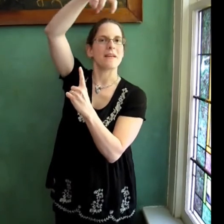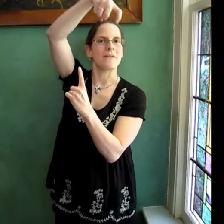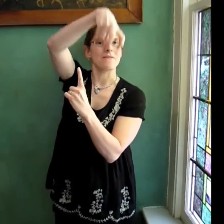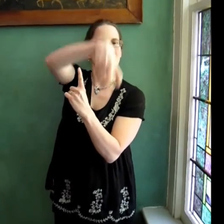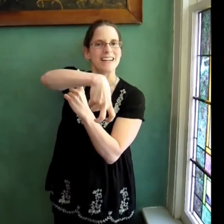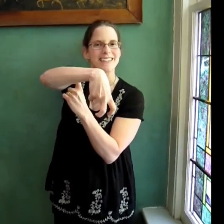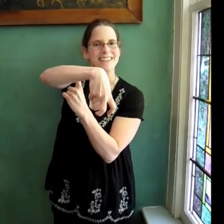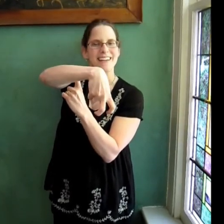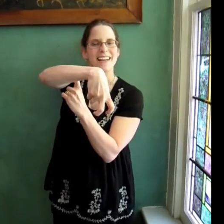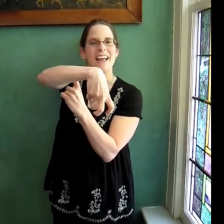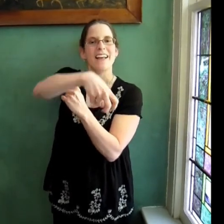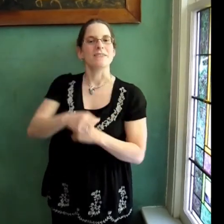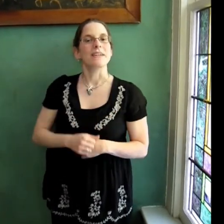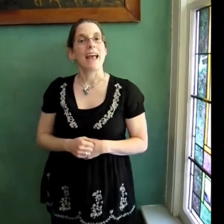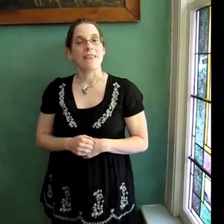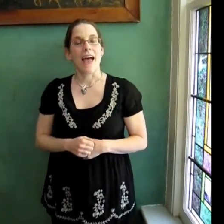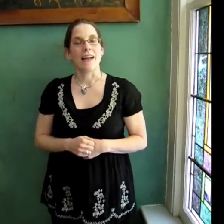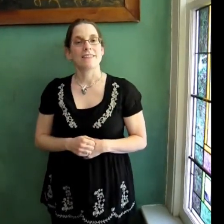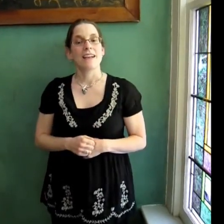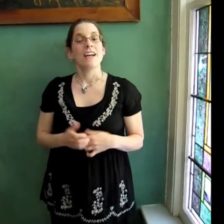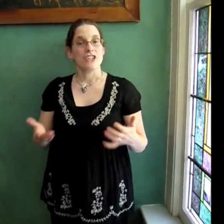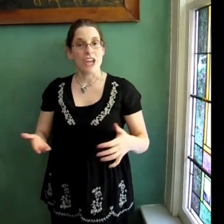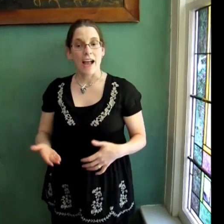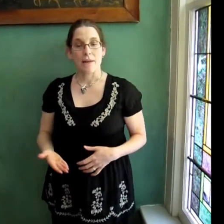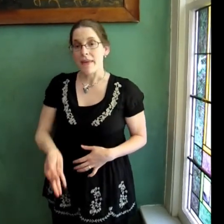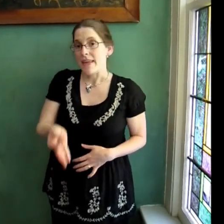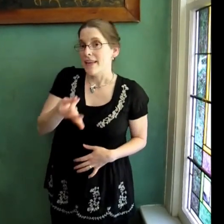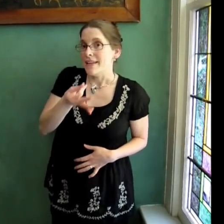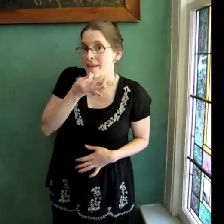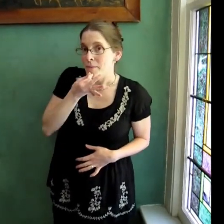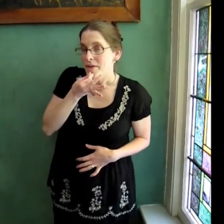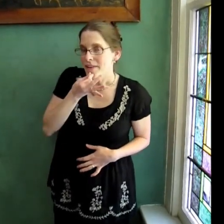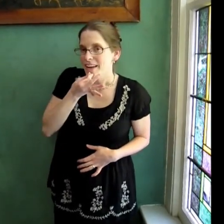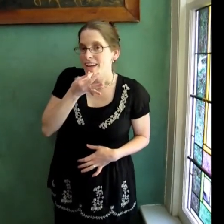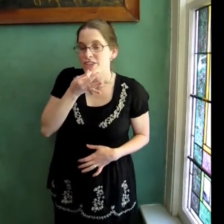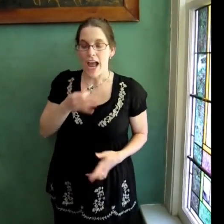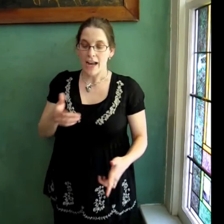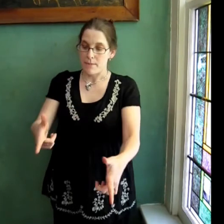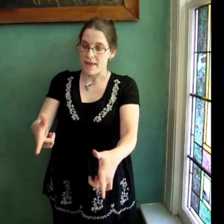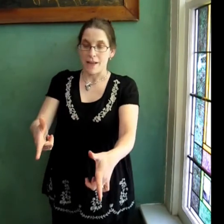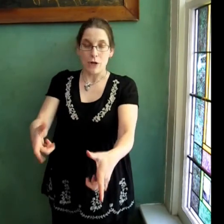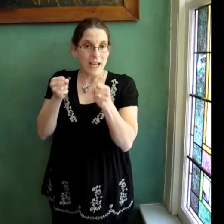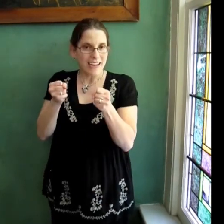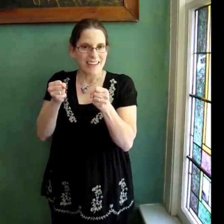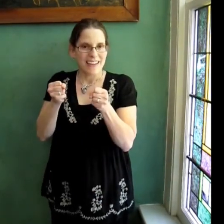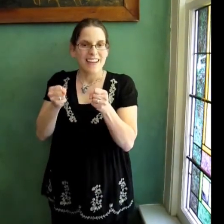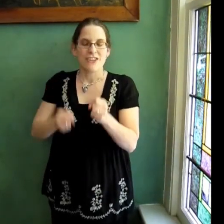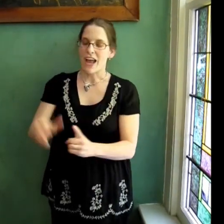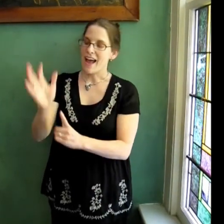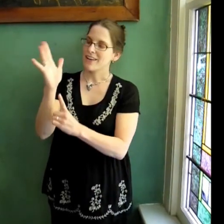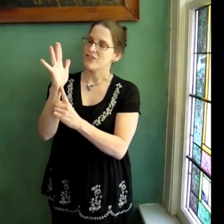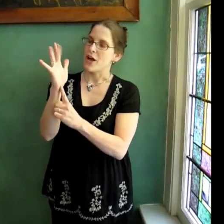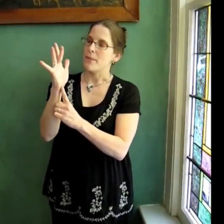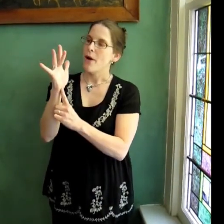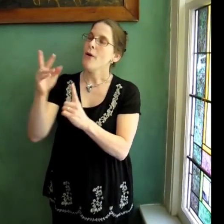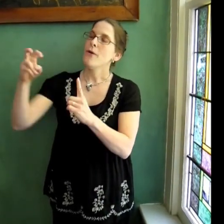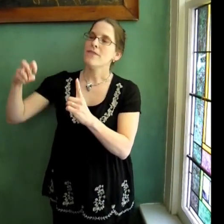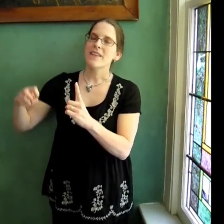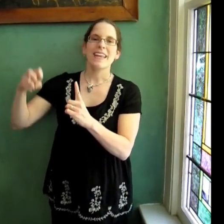over it. So again, that's Jack B. Nimble. Jack B. Quick. Jack, jump over the